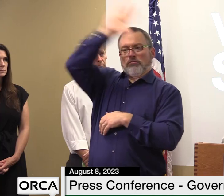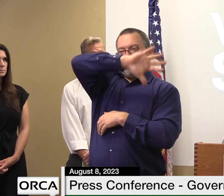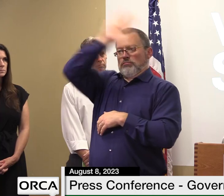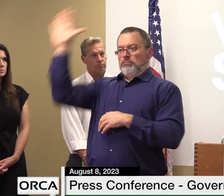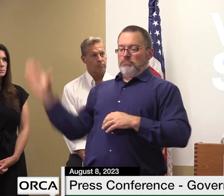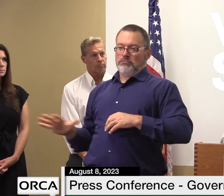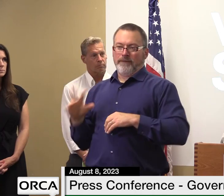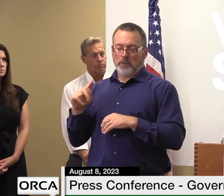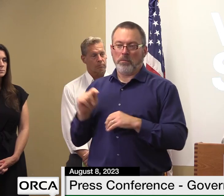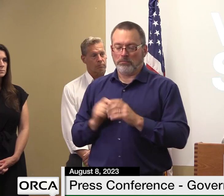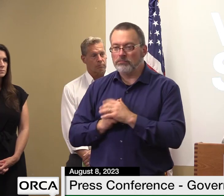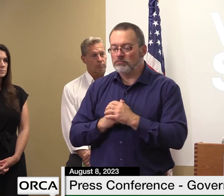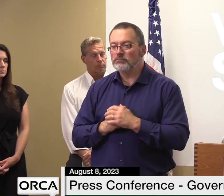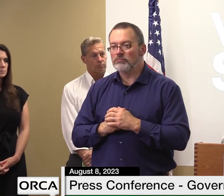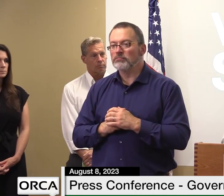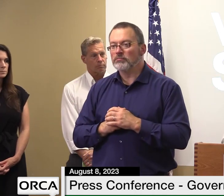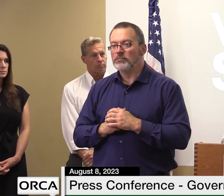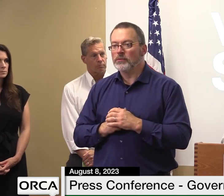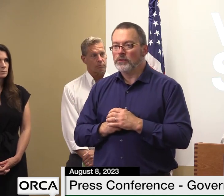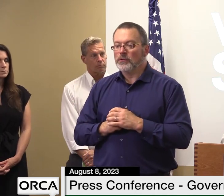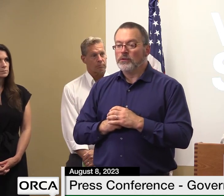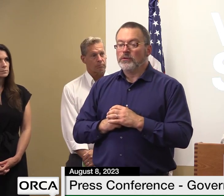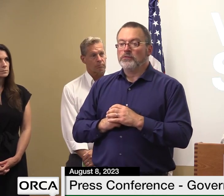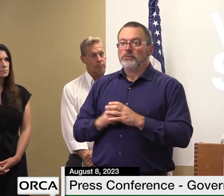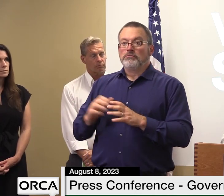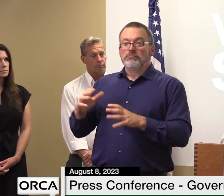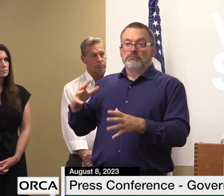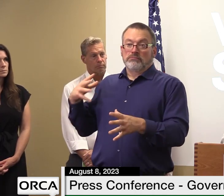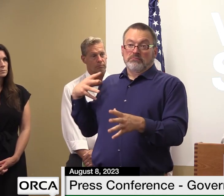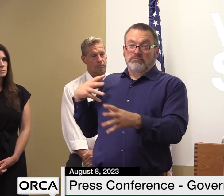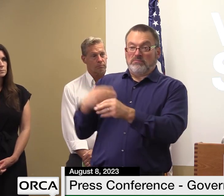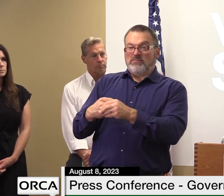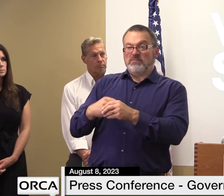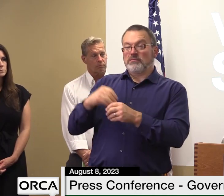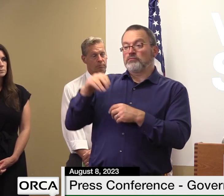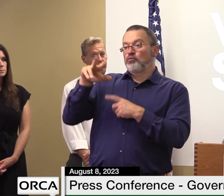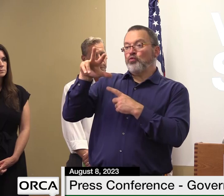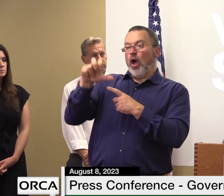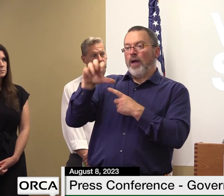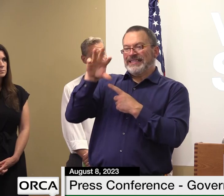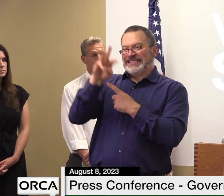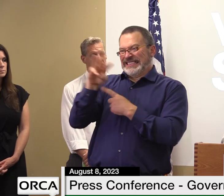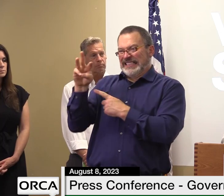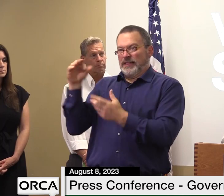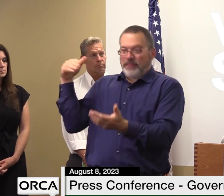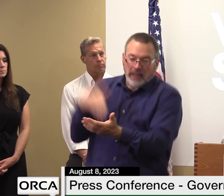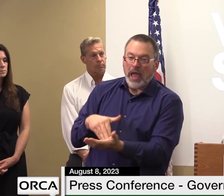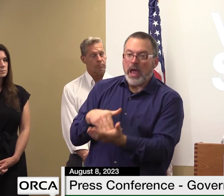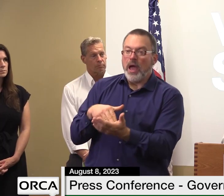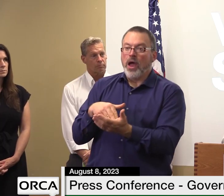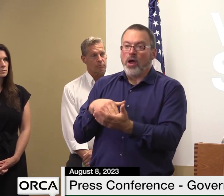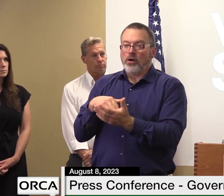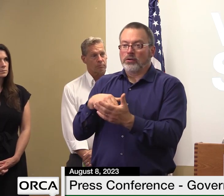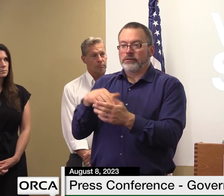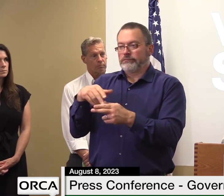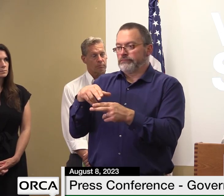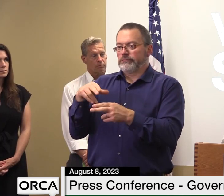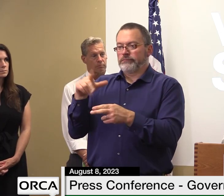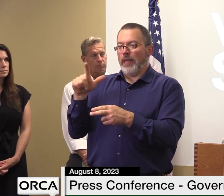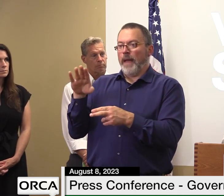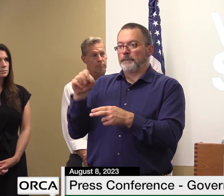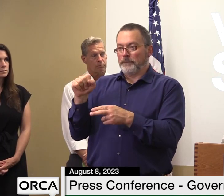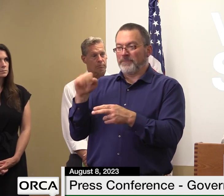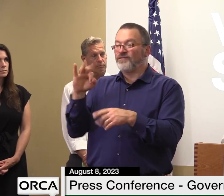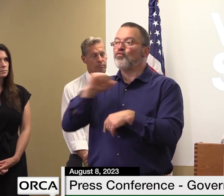we have so far used 366 000 pounds of rock